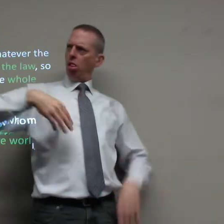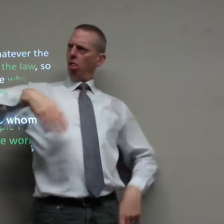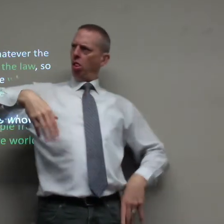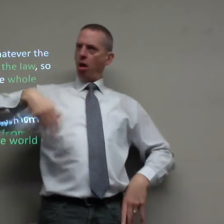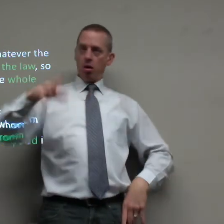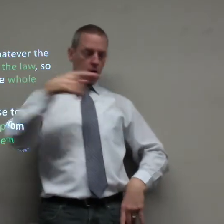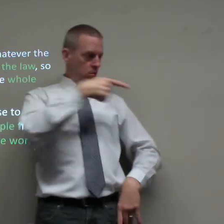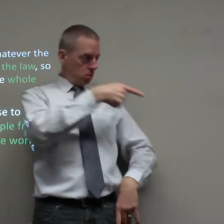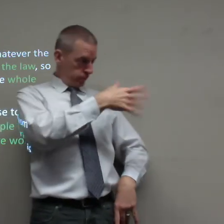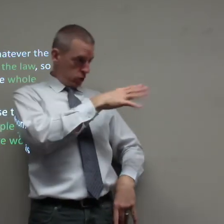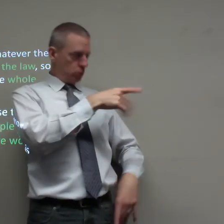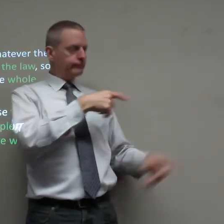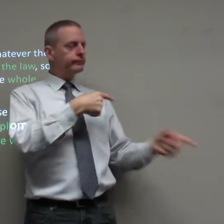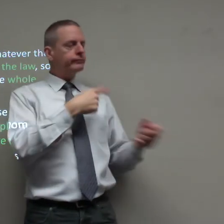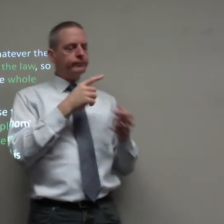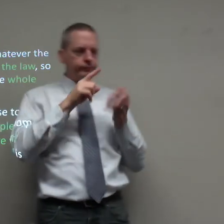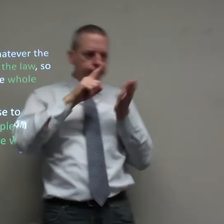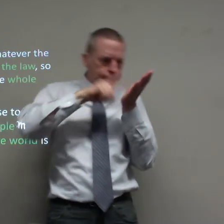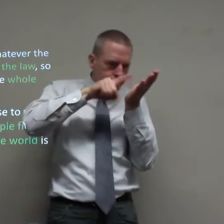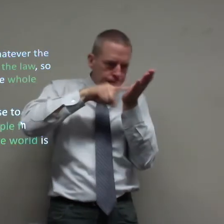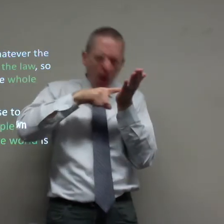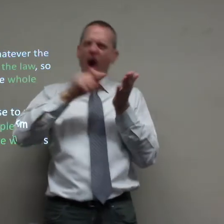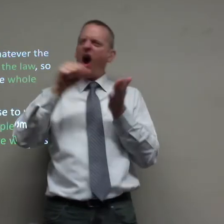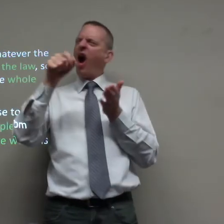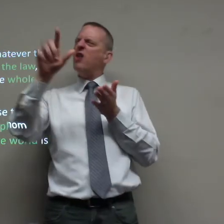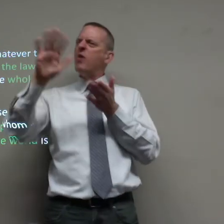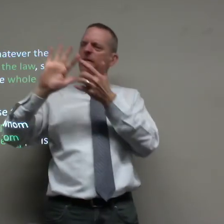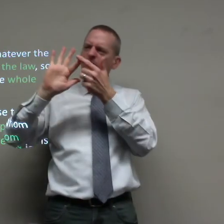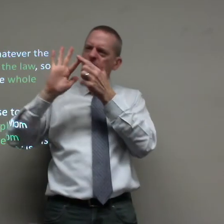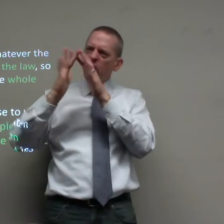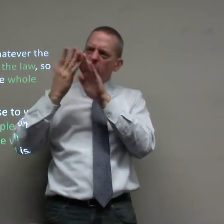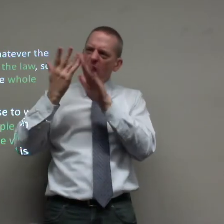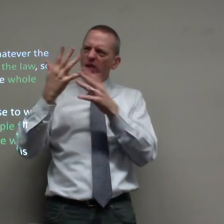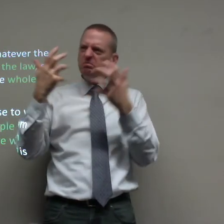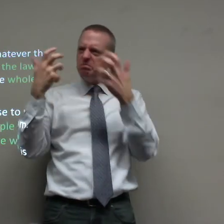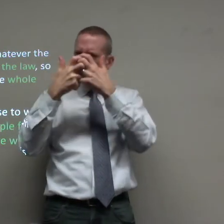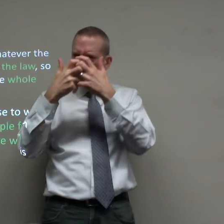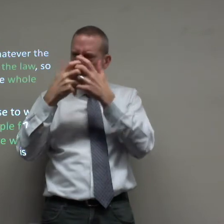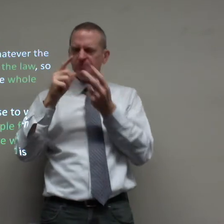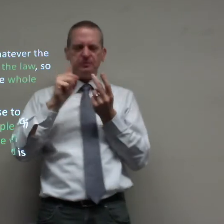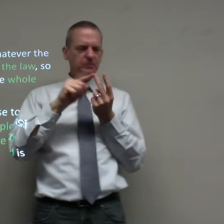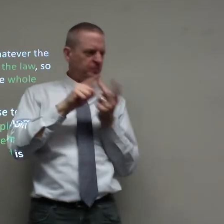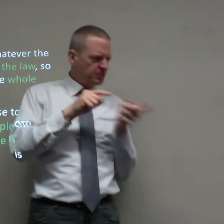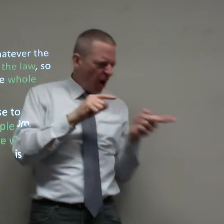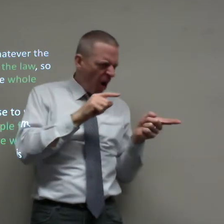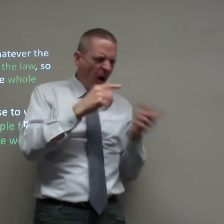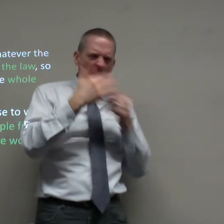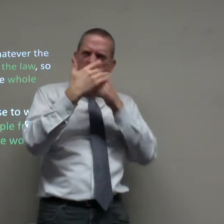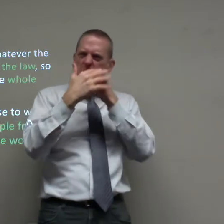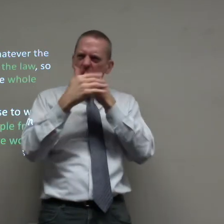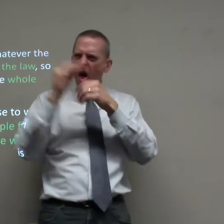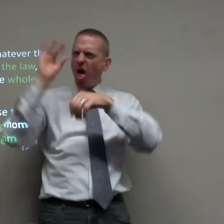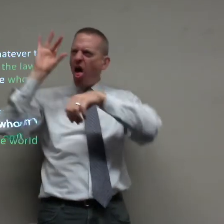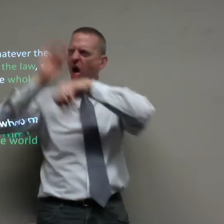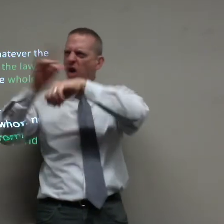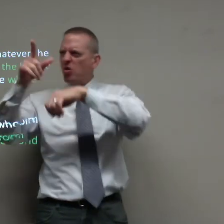and they catch you and they're like okay you killed someone and they'll say yeah you have fingertips that match the crime and you have the blood